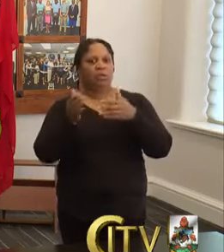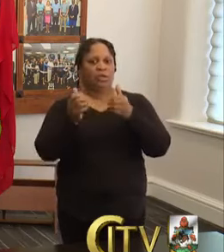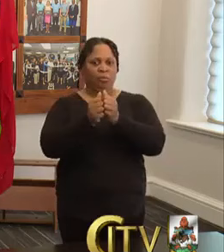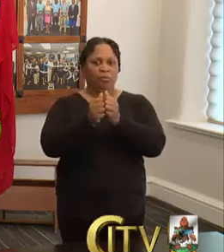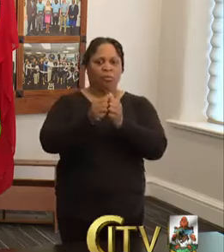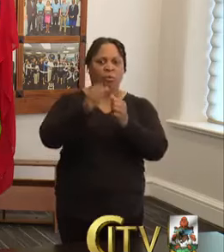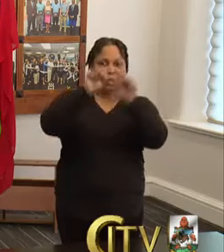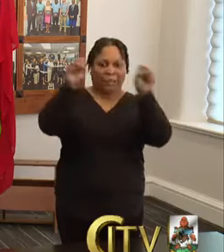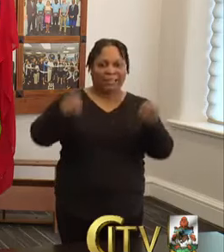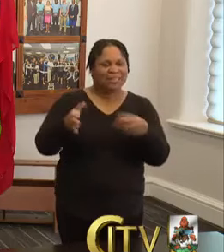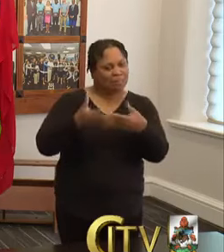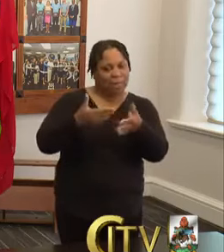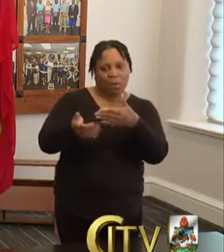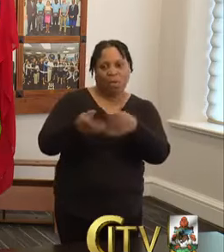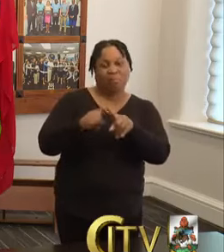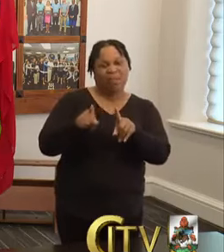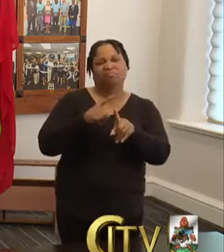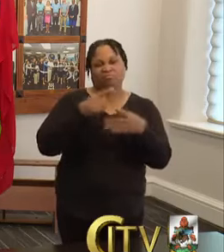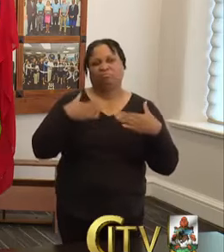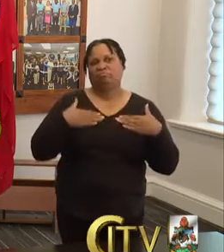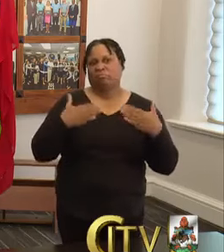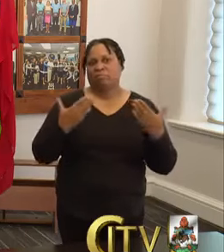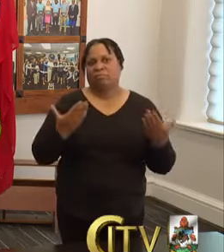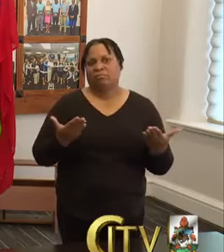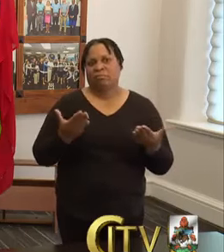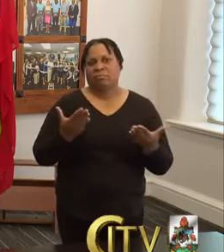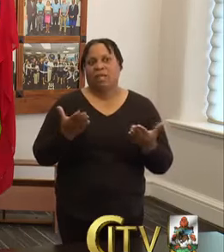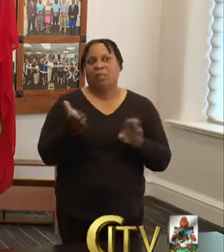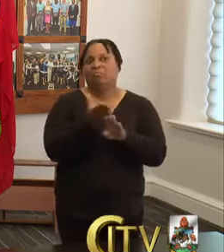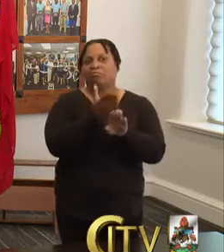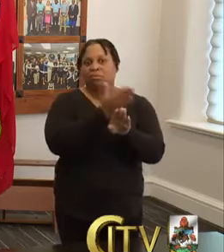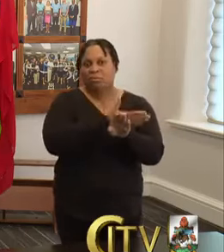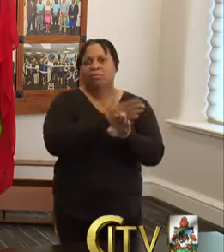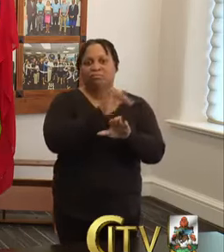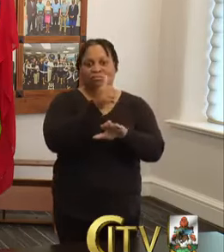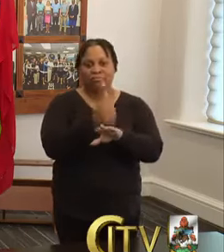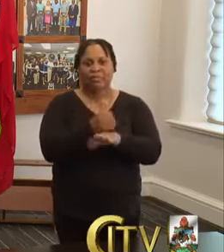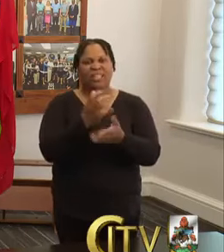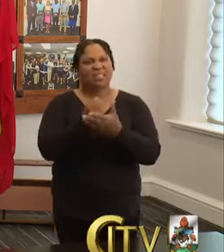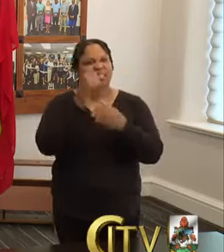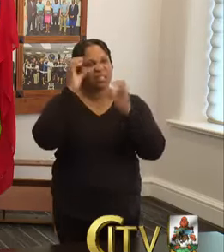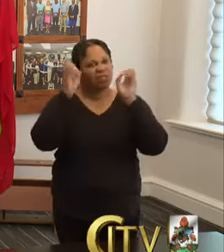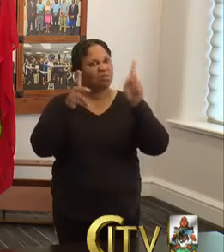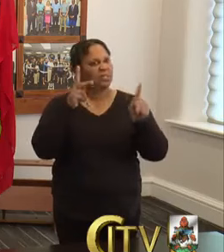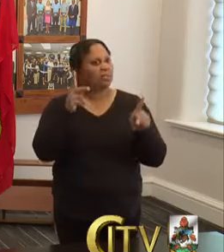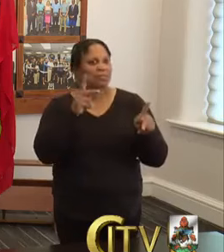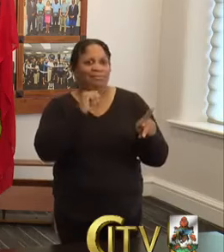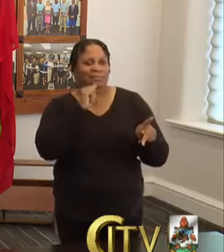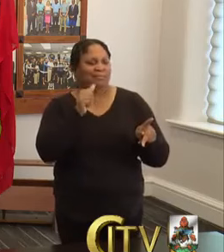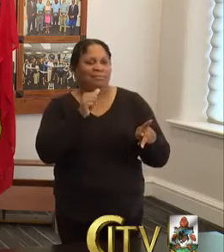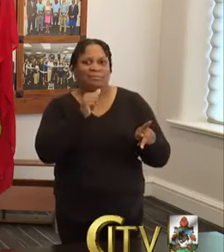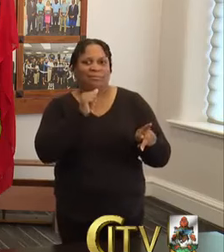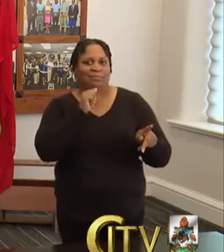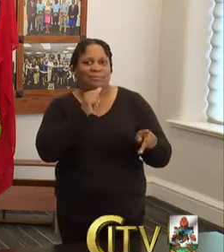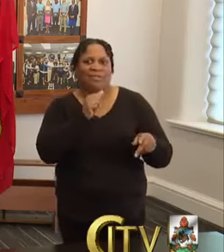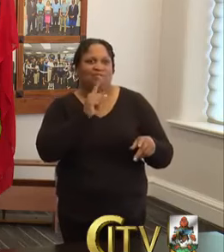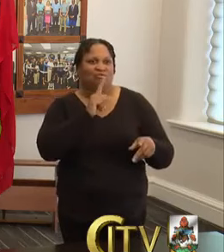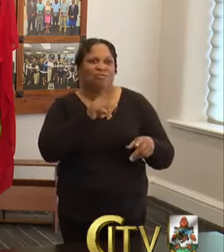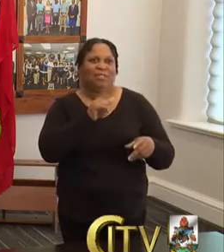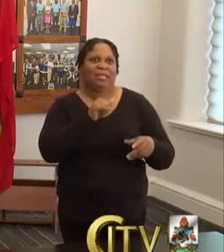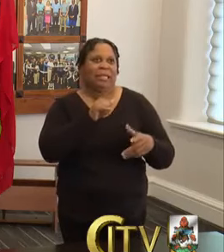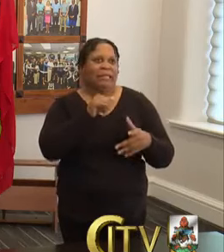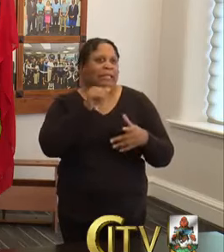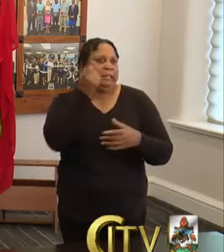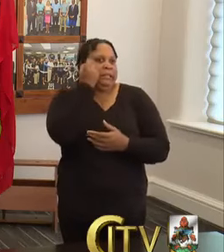admittedly, it's some things have been put in place that there are some teachers that we're not fully versed